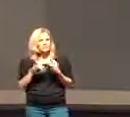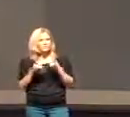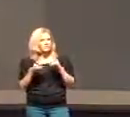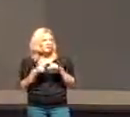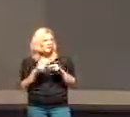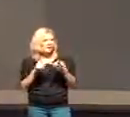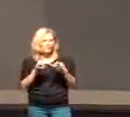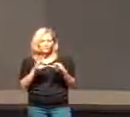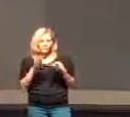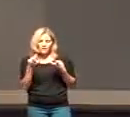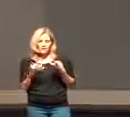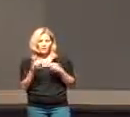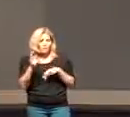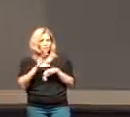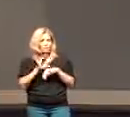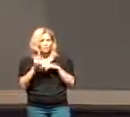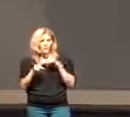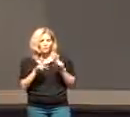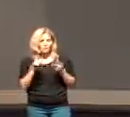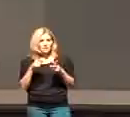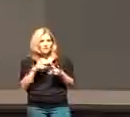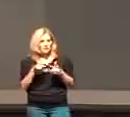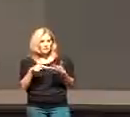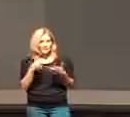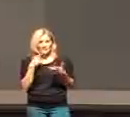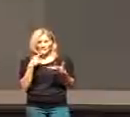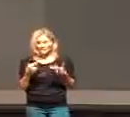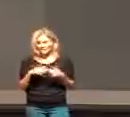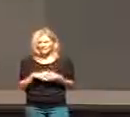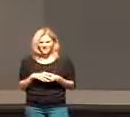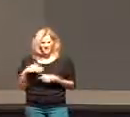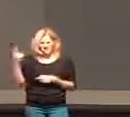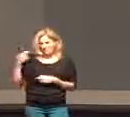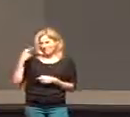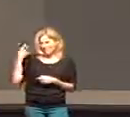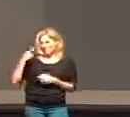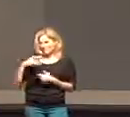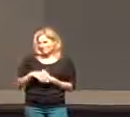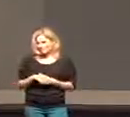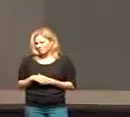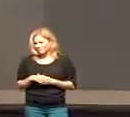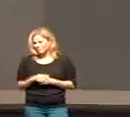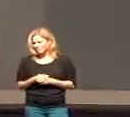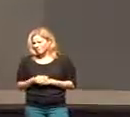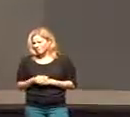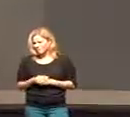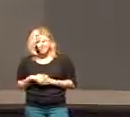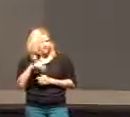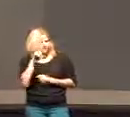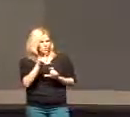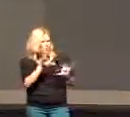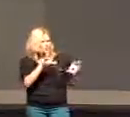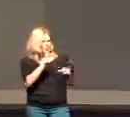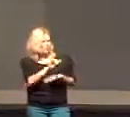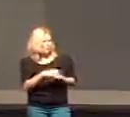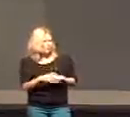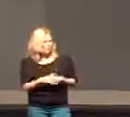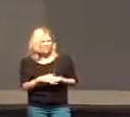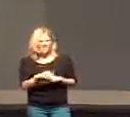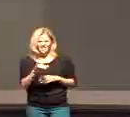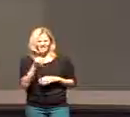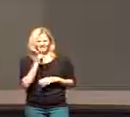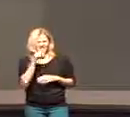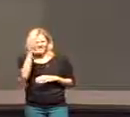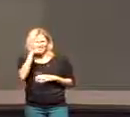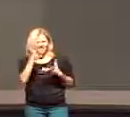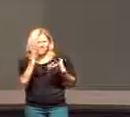family members even church folks saying things like you're crazy you shouldn't do that that can't